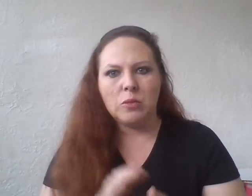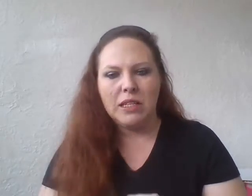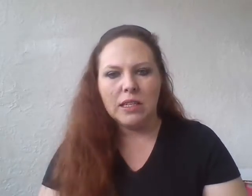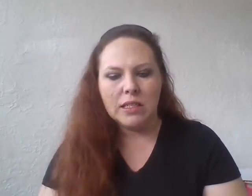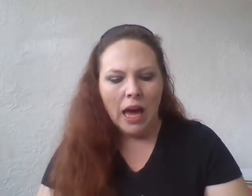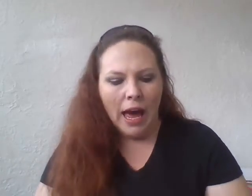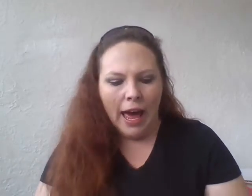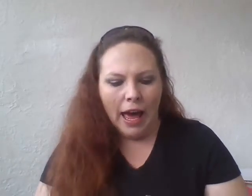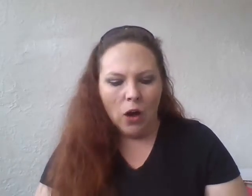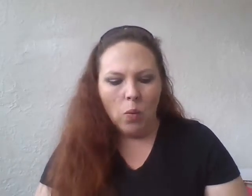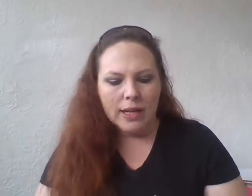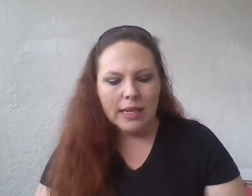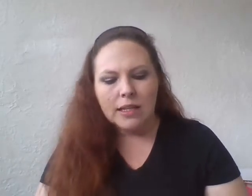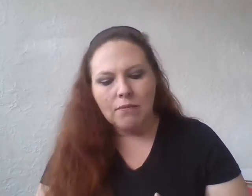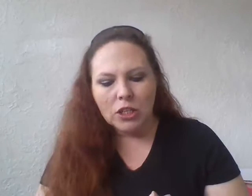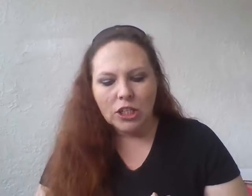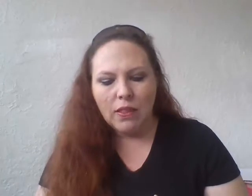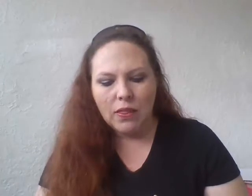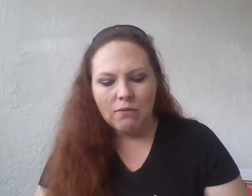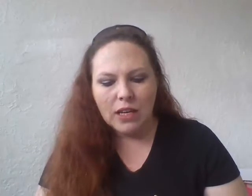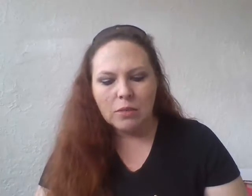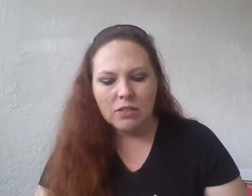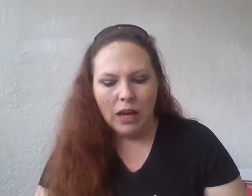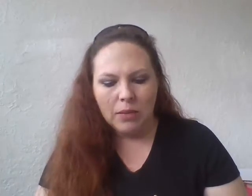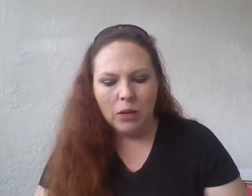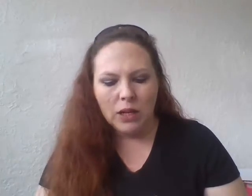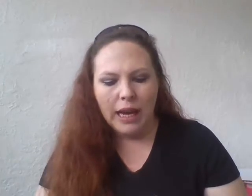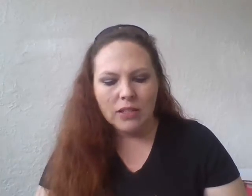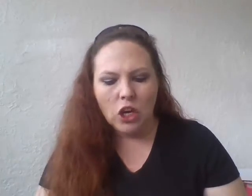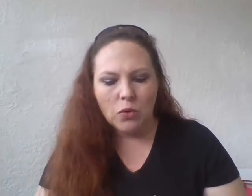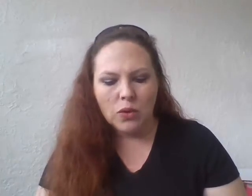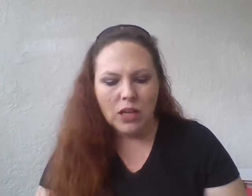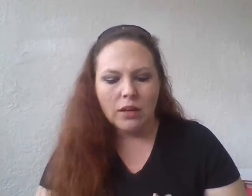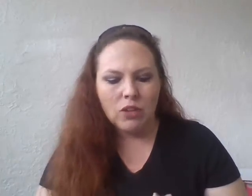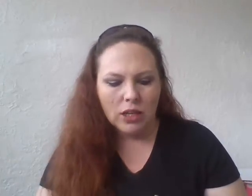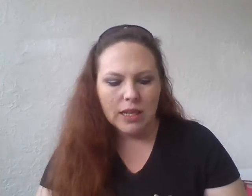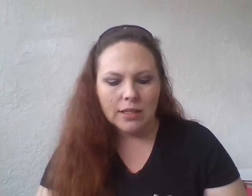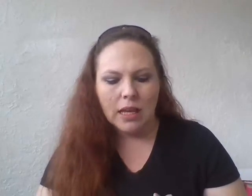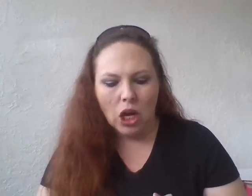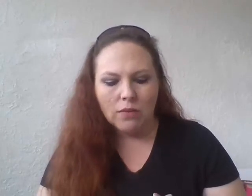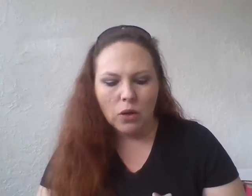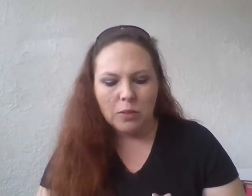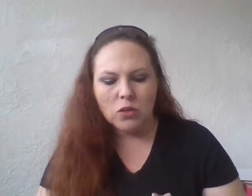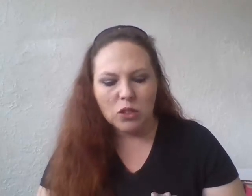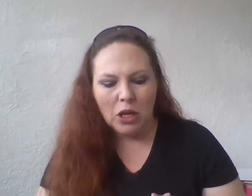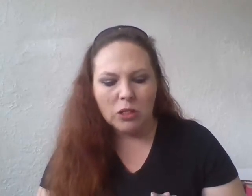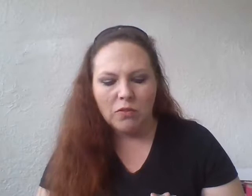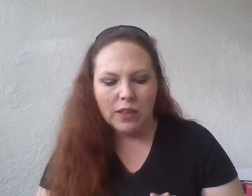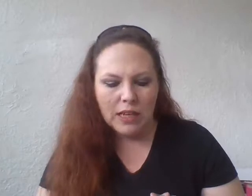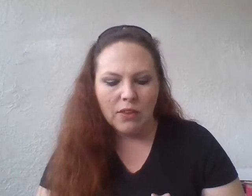pieces, uh, was, It is unfortunate that the victim's family really has to go through this kind of nonsense. That law enforcement is responsible for the death of